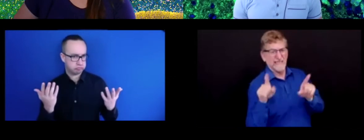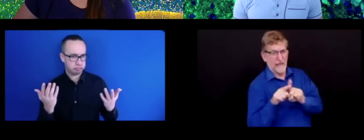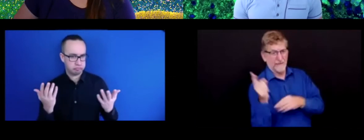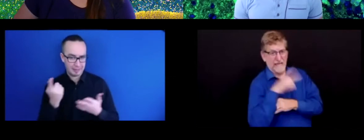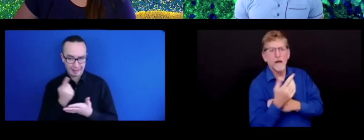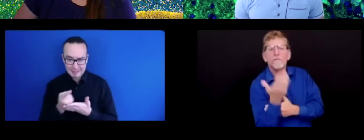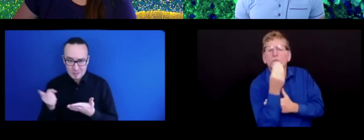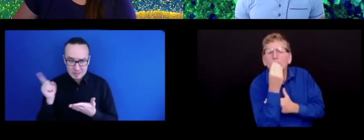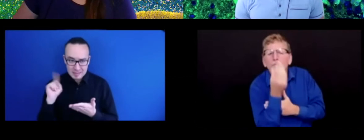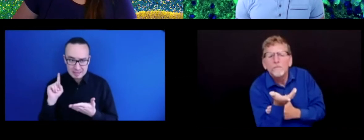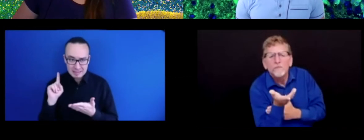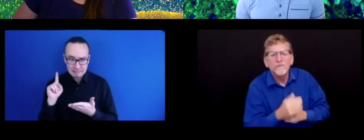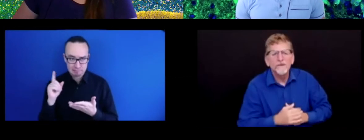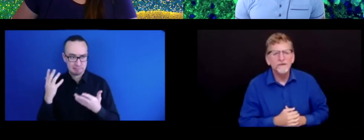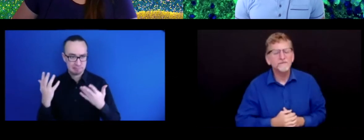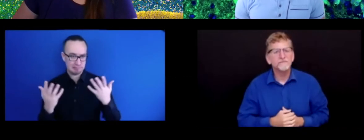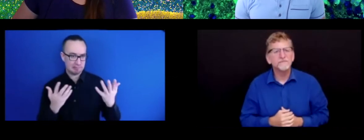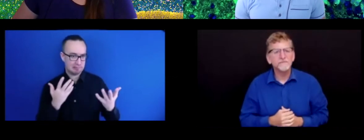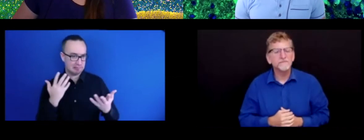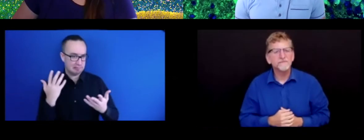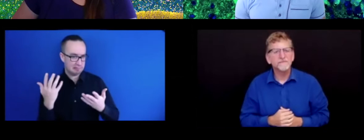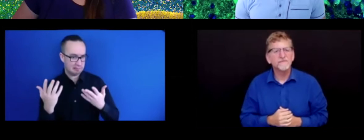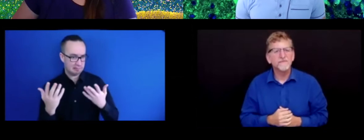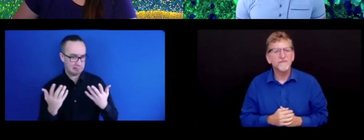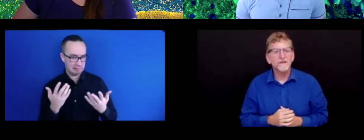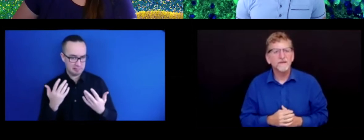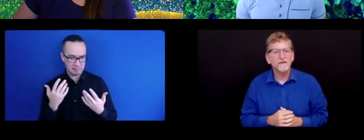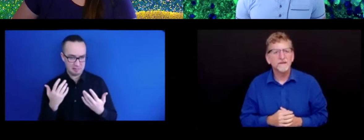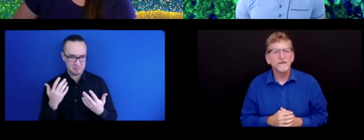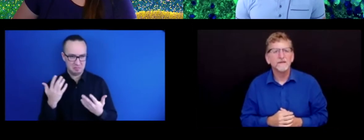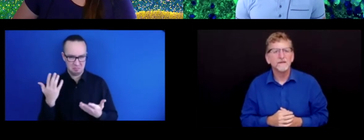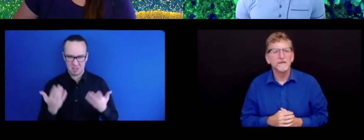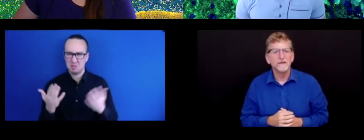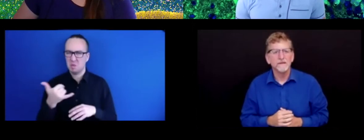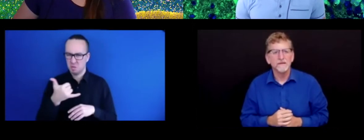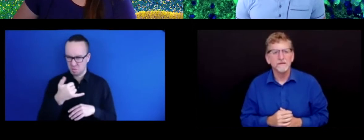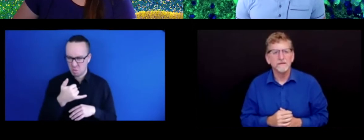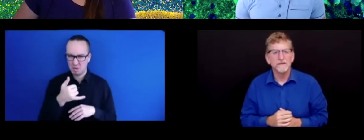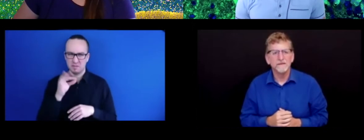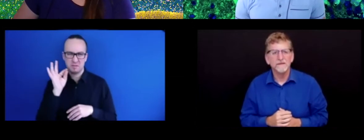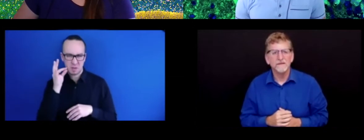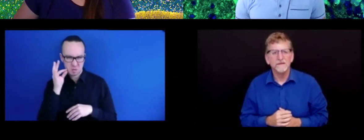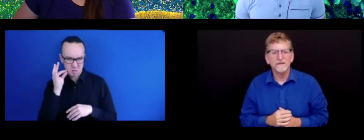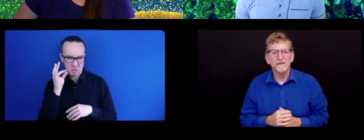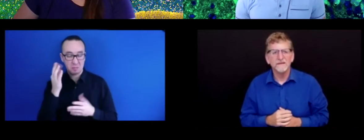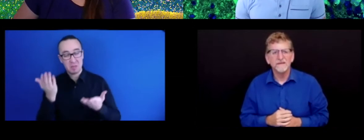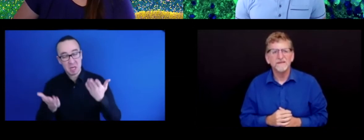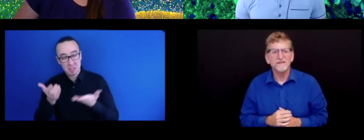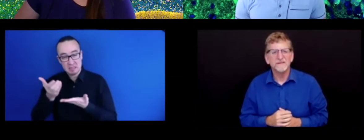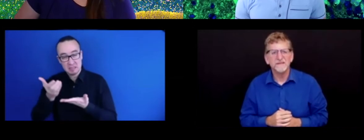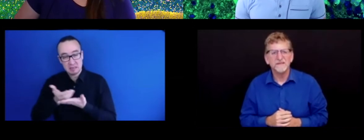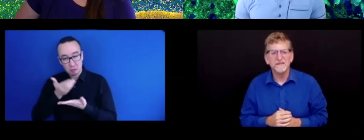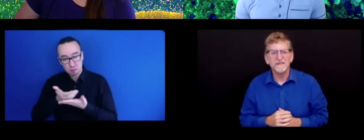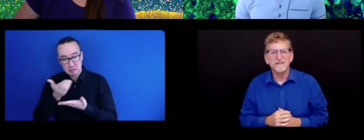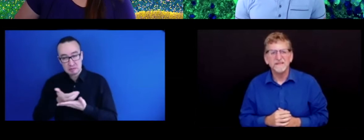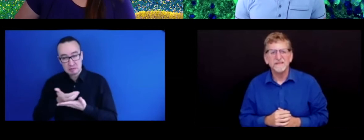week? What did you have for breakfast a week ago? A week ago today? I, oh, might have been yogurt and fruit again, might have